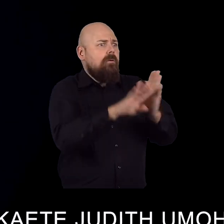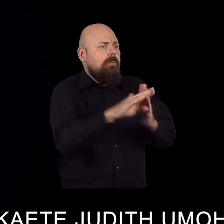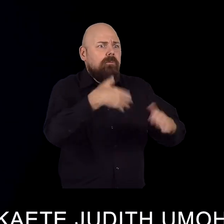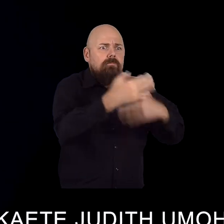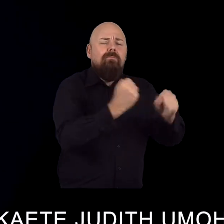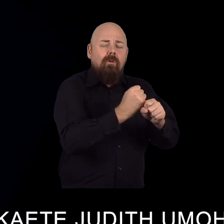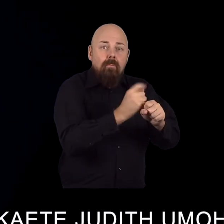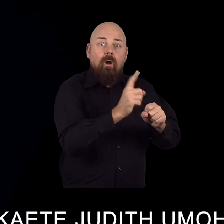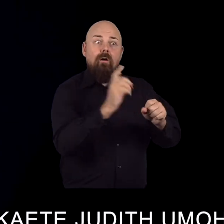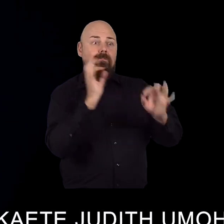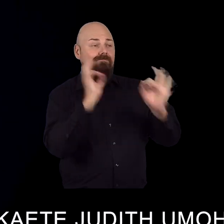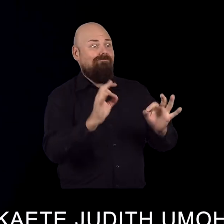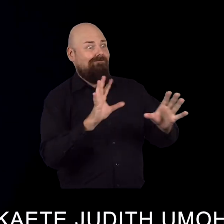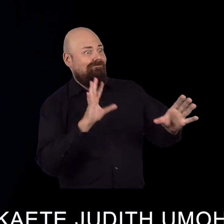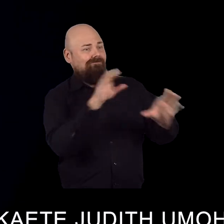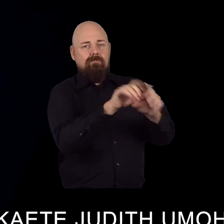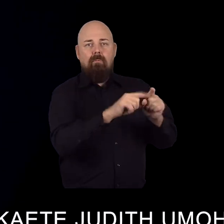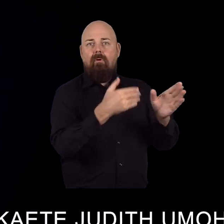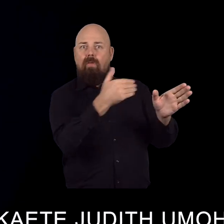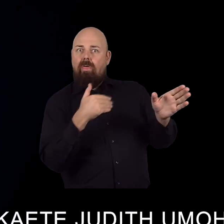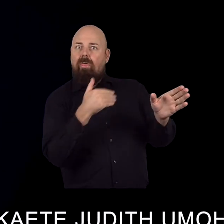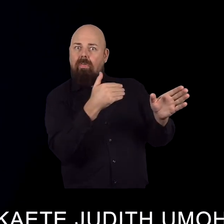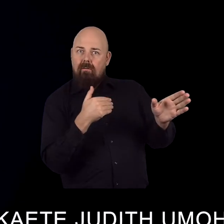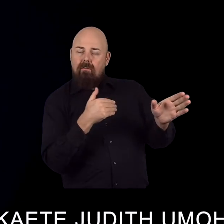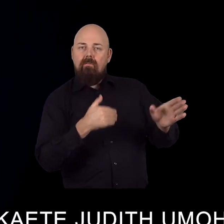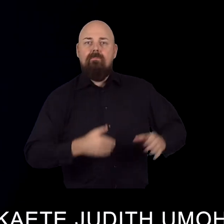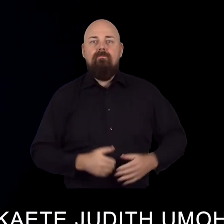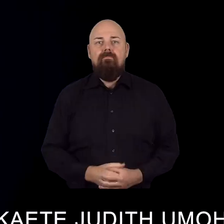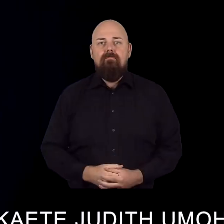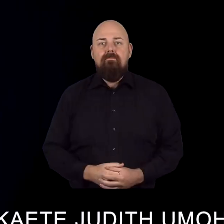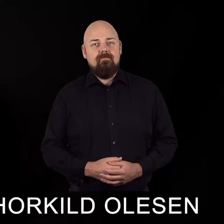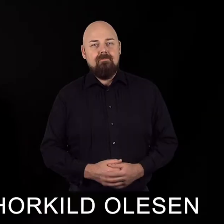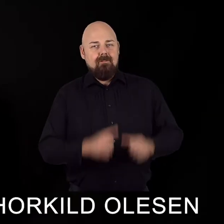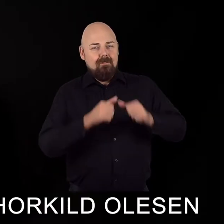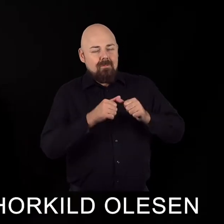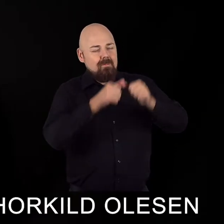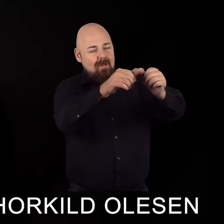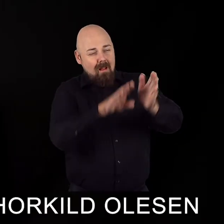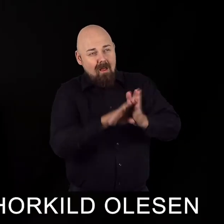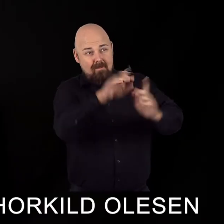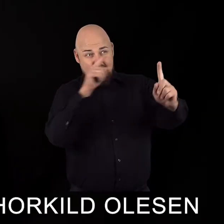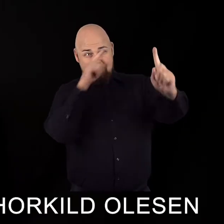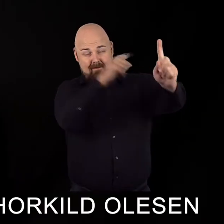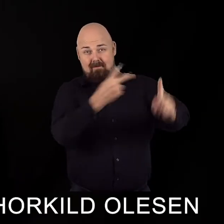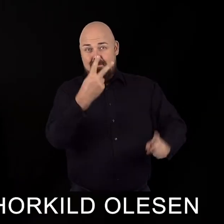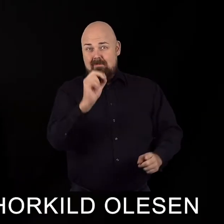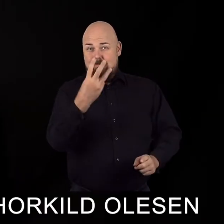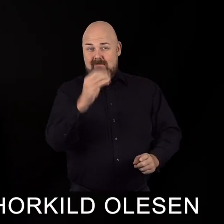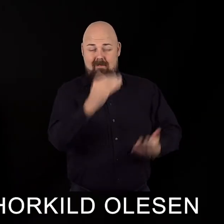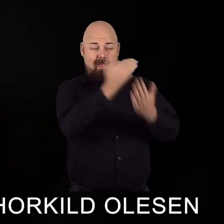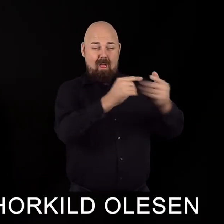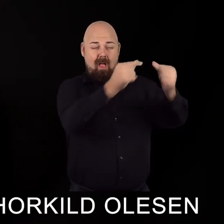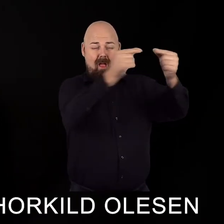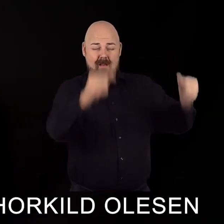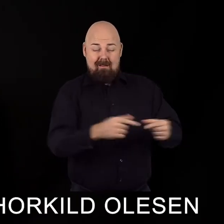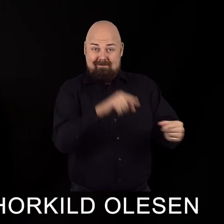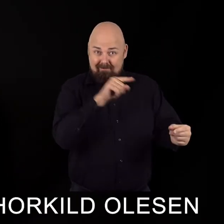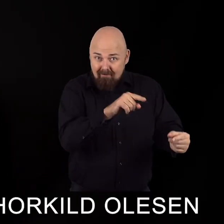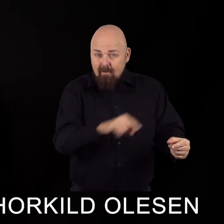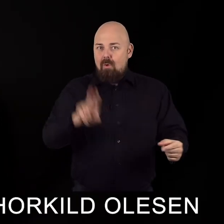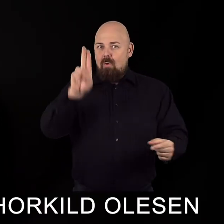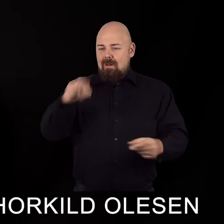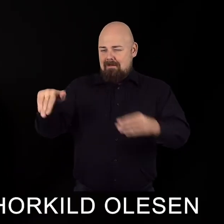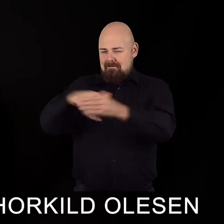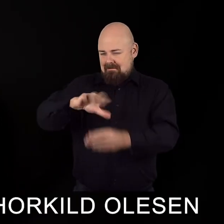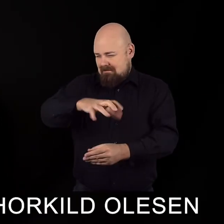underrepresented and development efforts. In 2015, the 193 member states of the